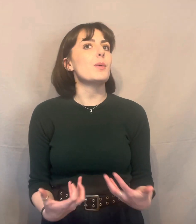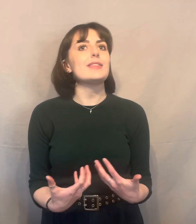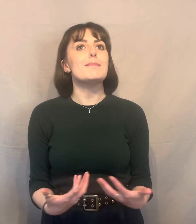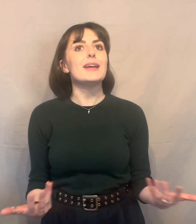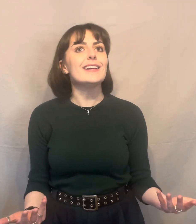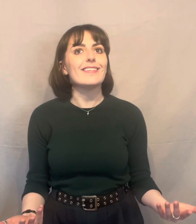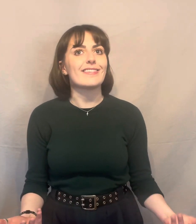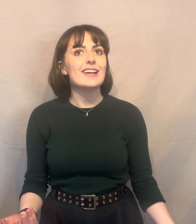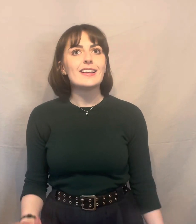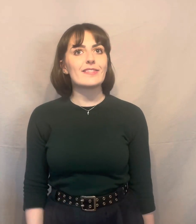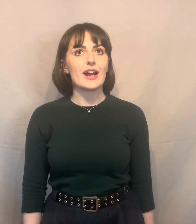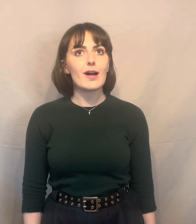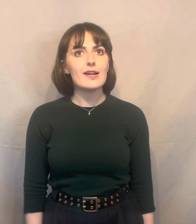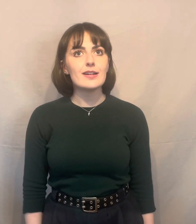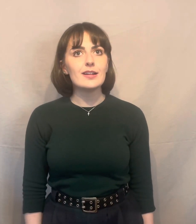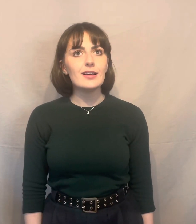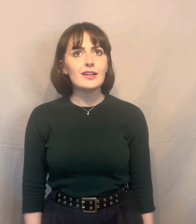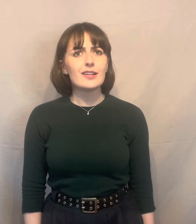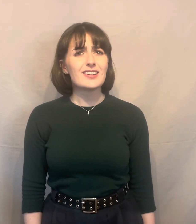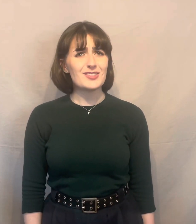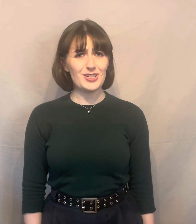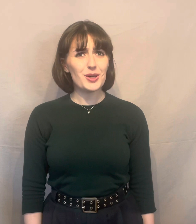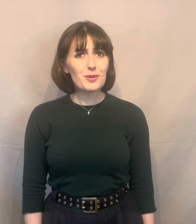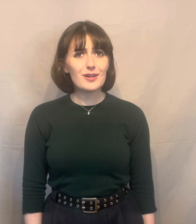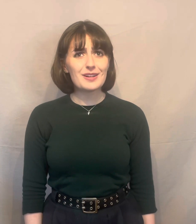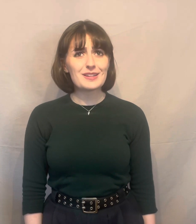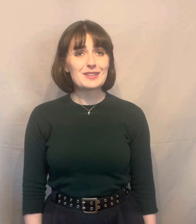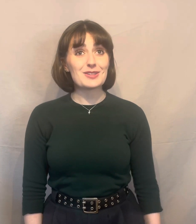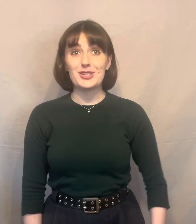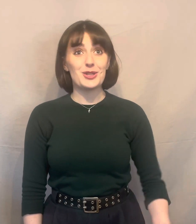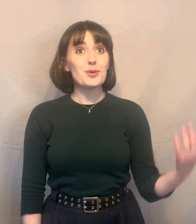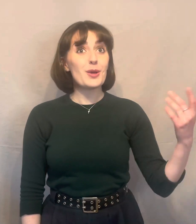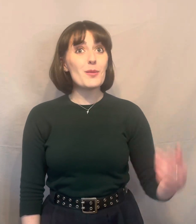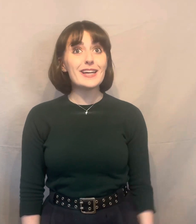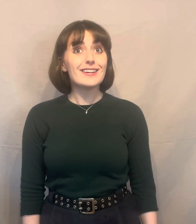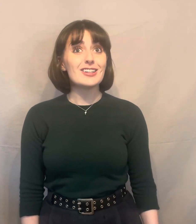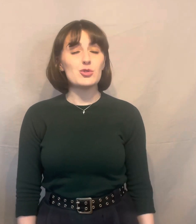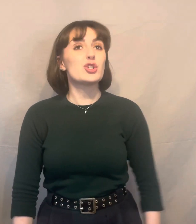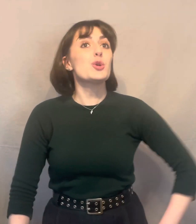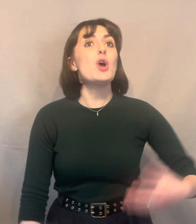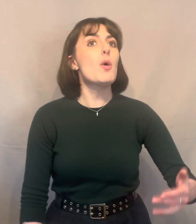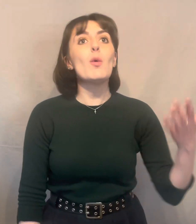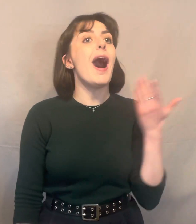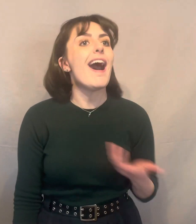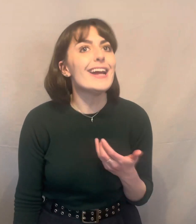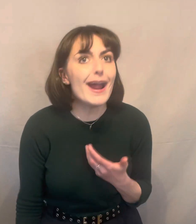what that means, Sarah. Sarah? Do you? Do you know me? Do you know who I am?